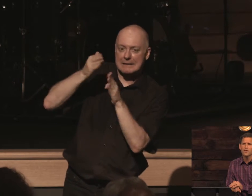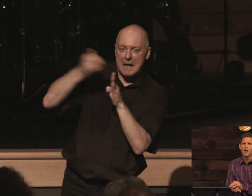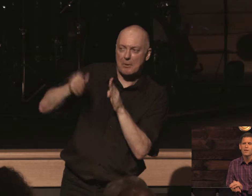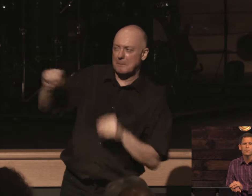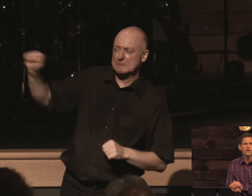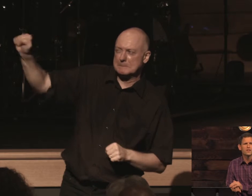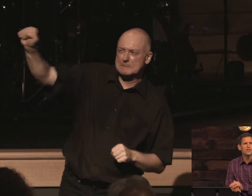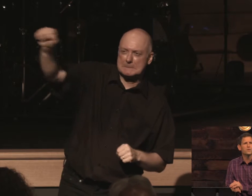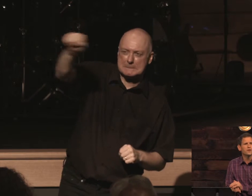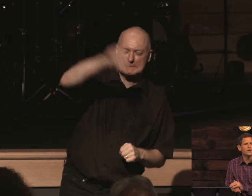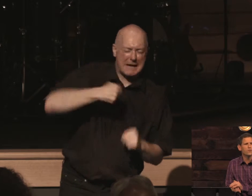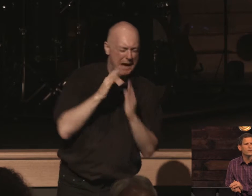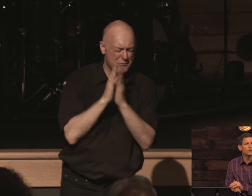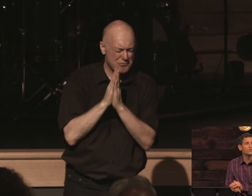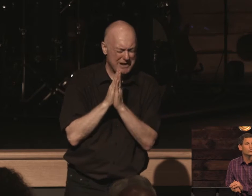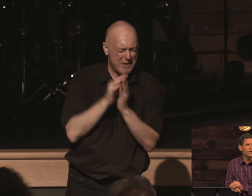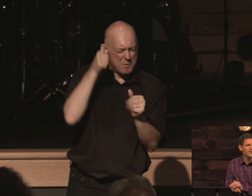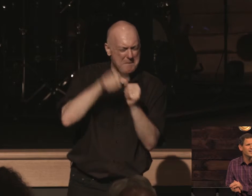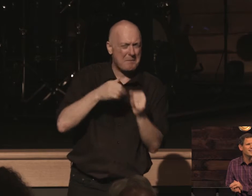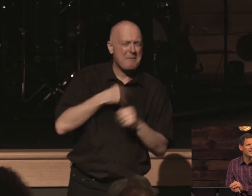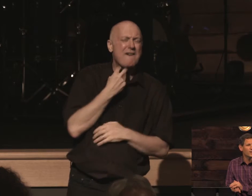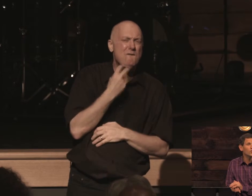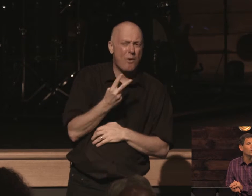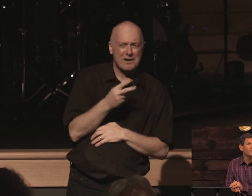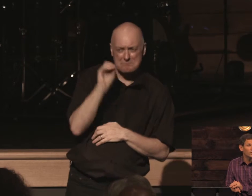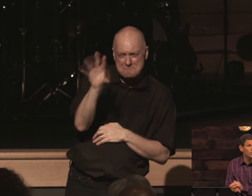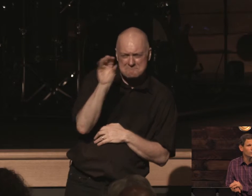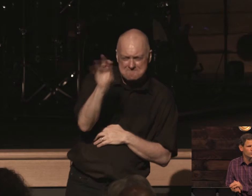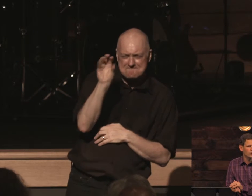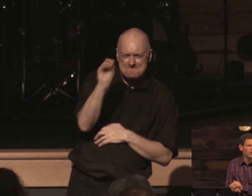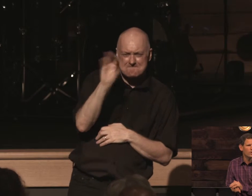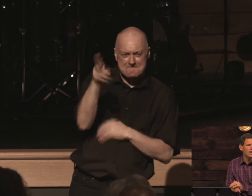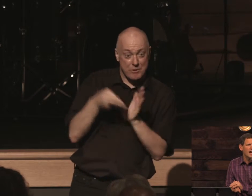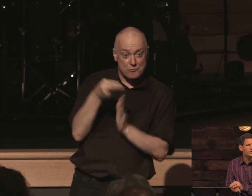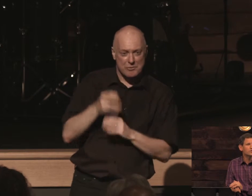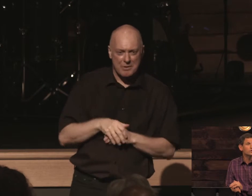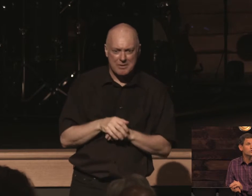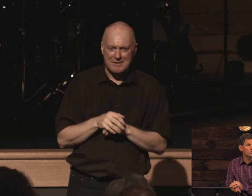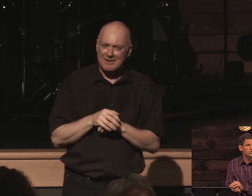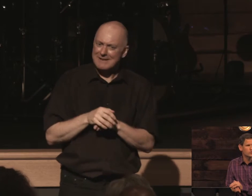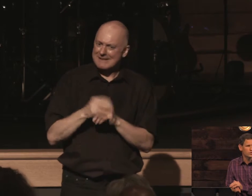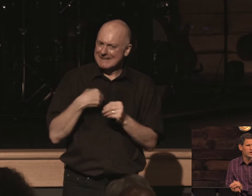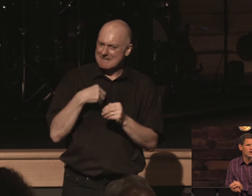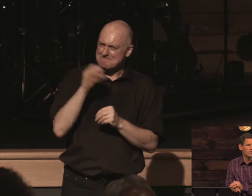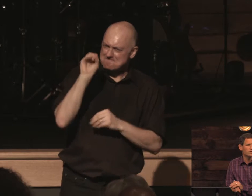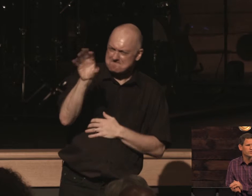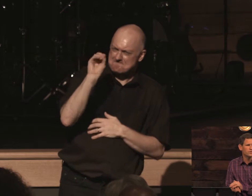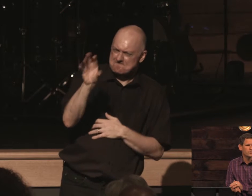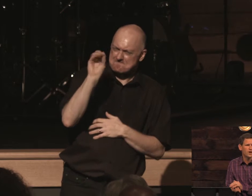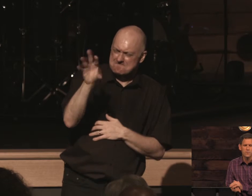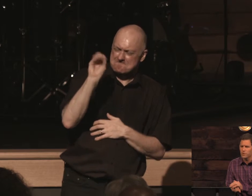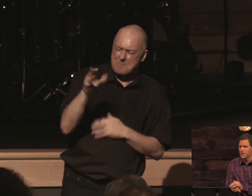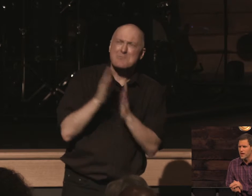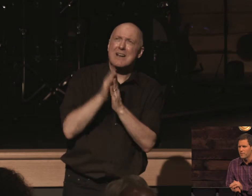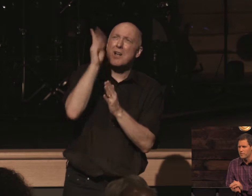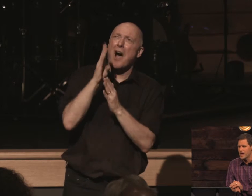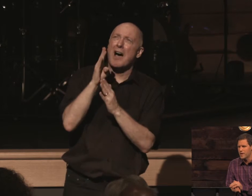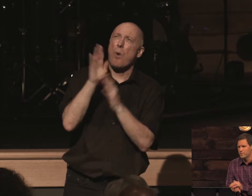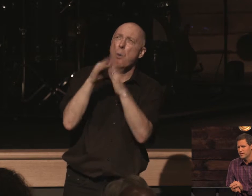are i pray that they would hear my voice ringing in their ears you know as to the truth and what god wants to do i pray that would be happening